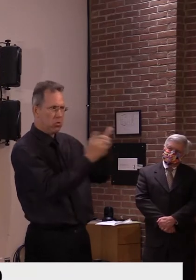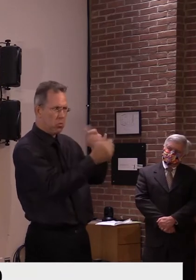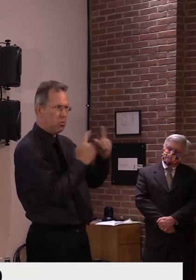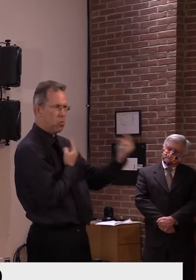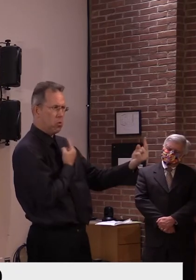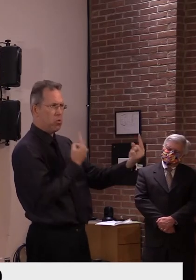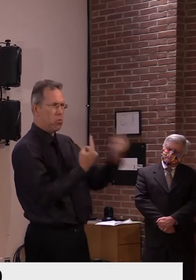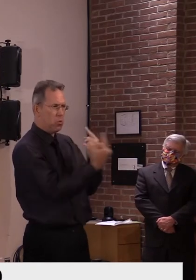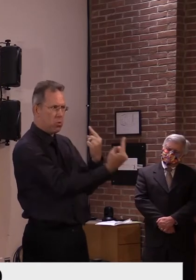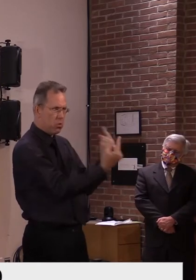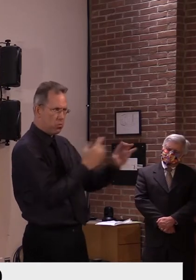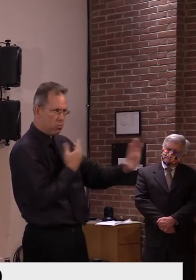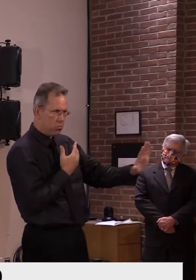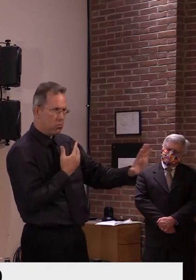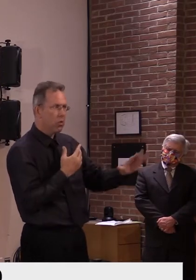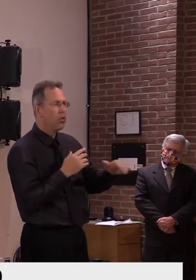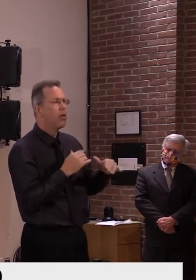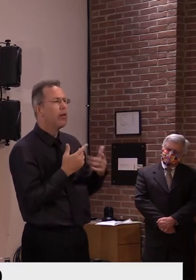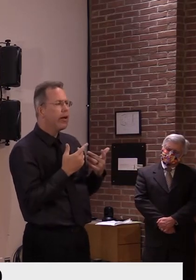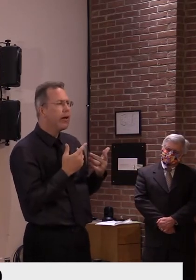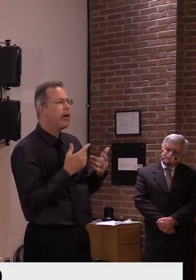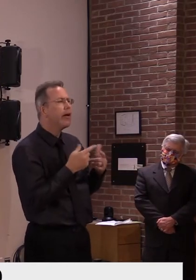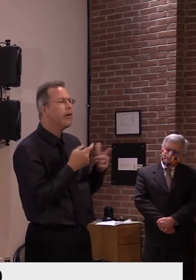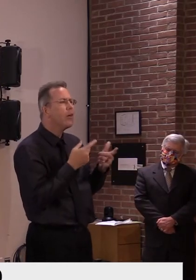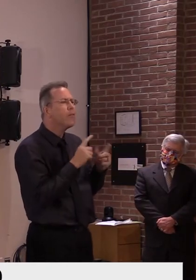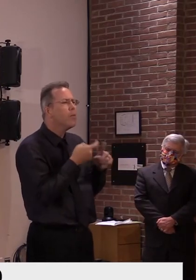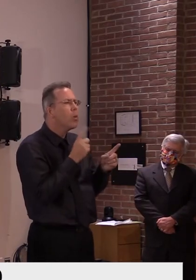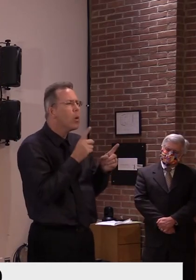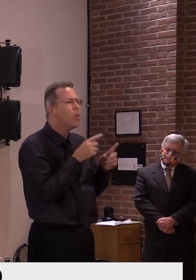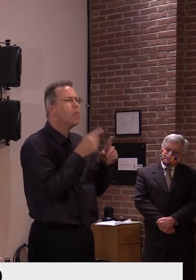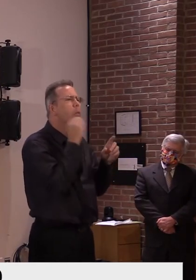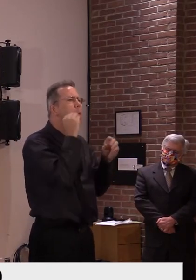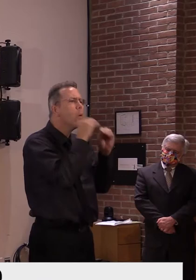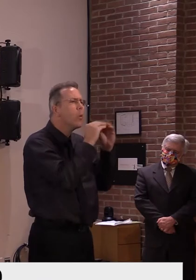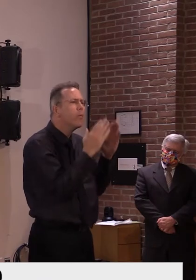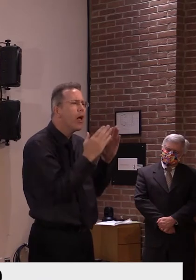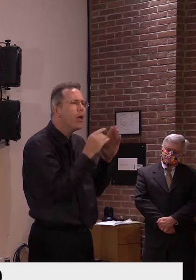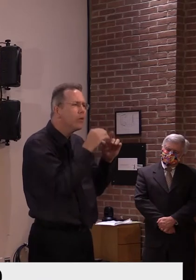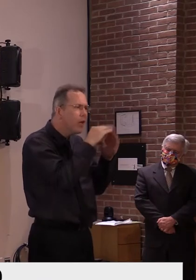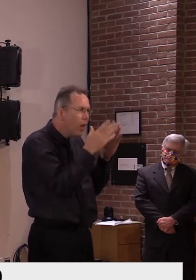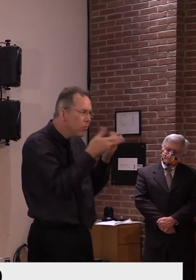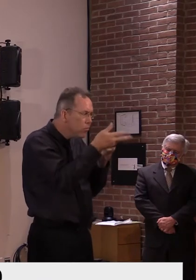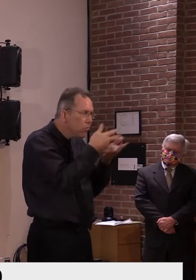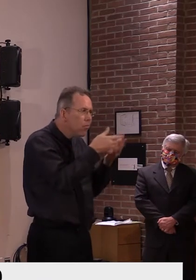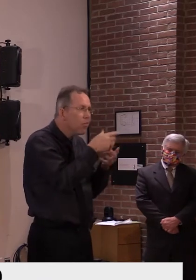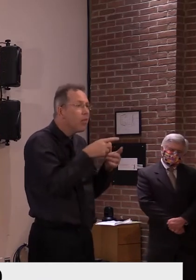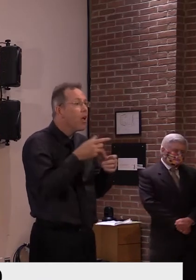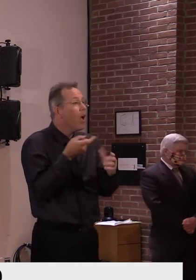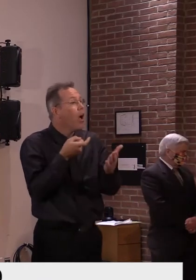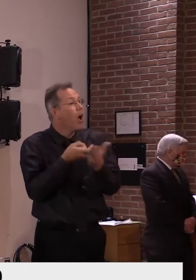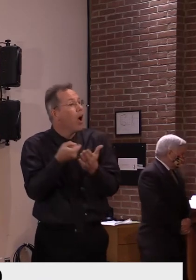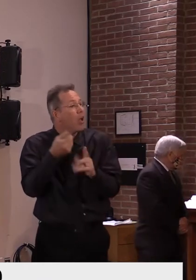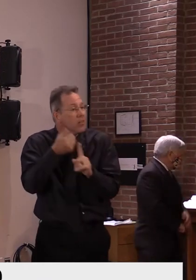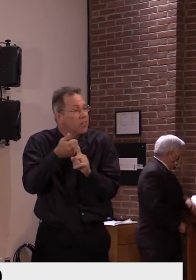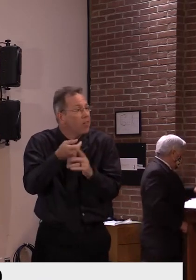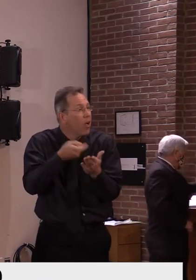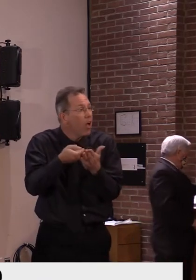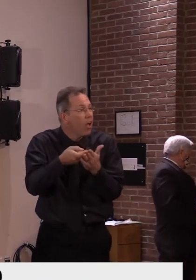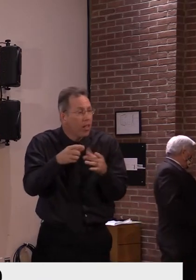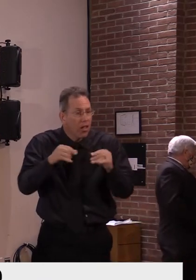contacts of the people who were the cases originally, as opposed to a transmission to somebody within the school.